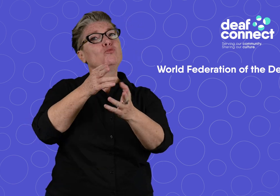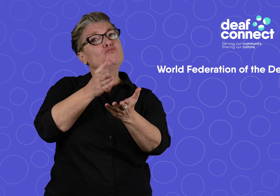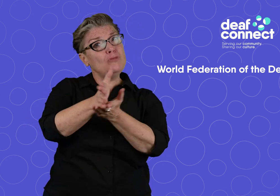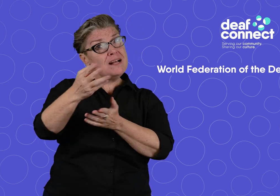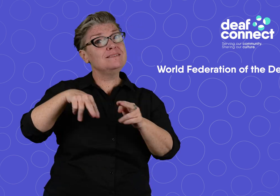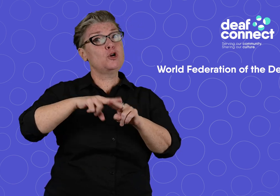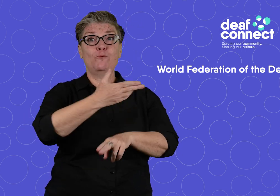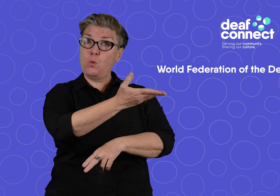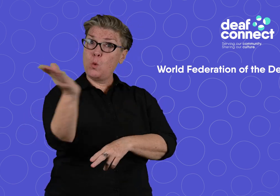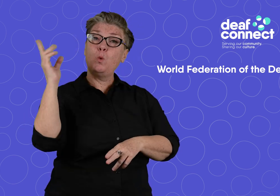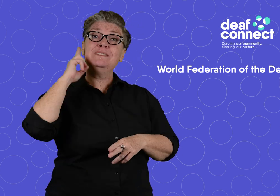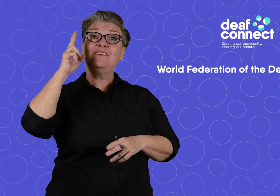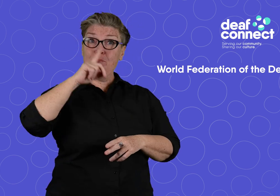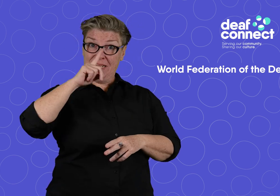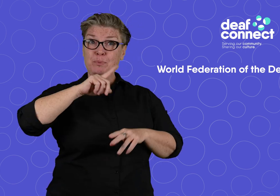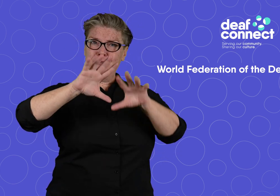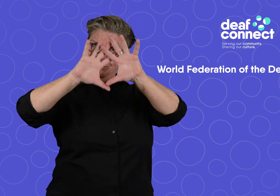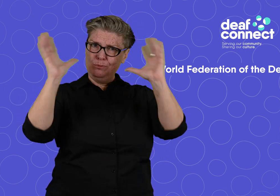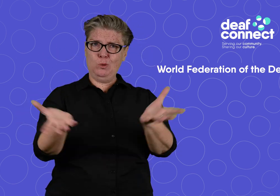rights of all deaf people worldwide.